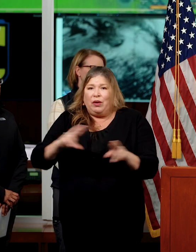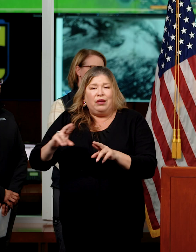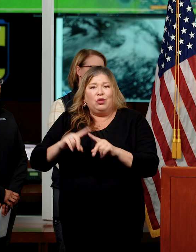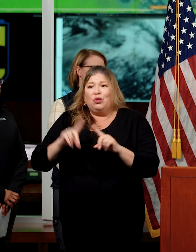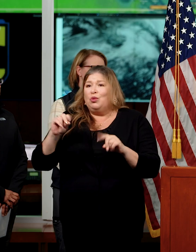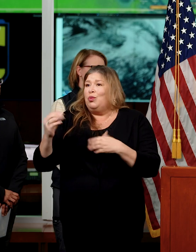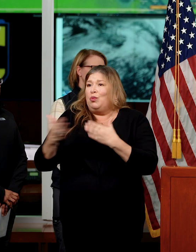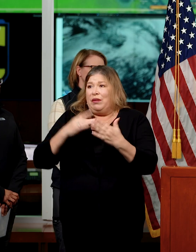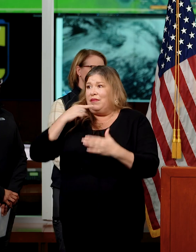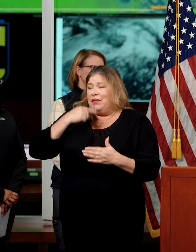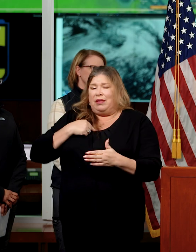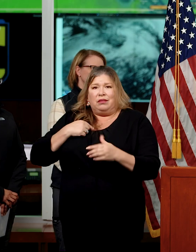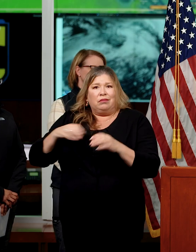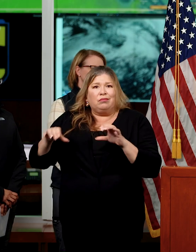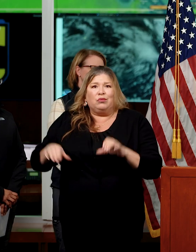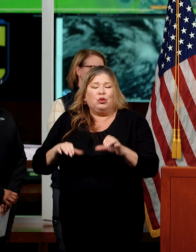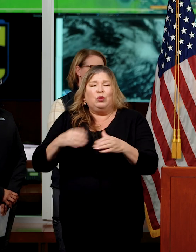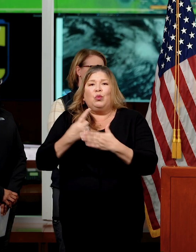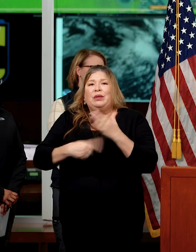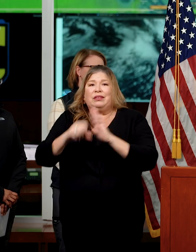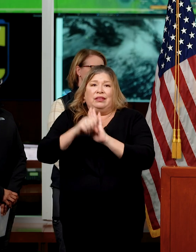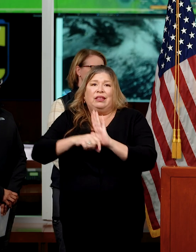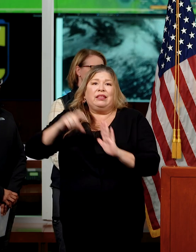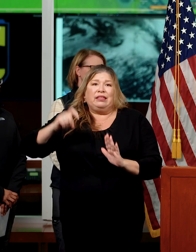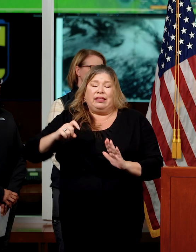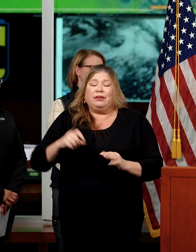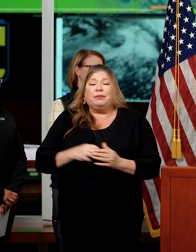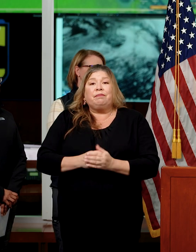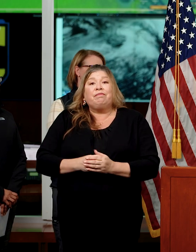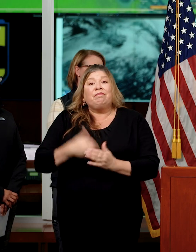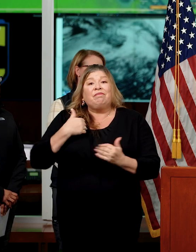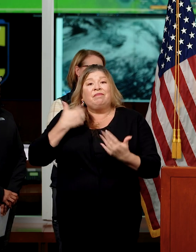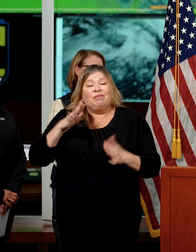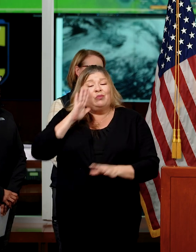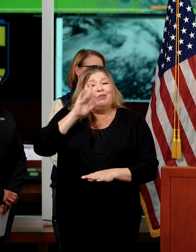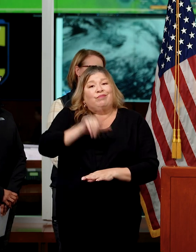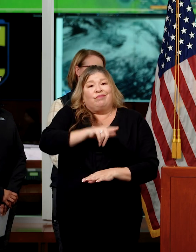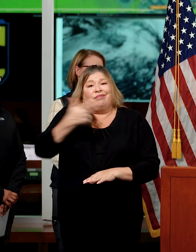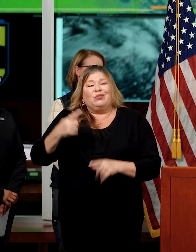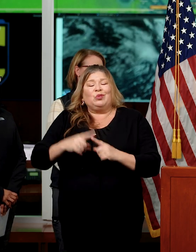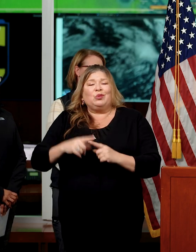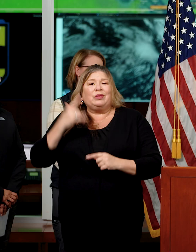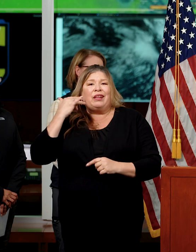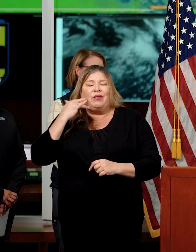whatever operations the state needs. That will be followed by the Commissioner of the Highway Patrol.